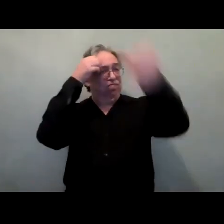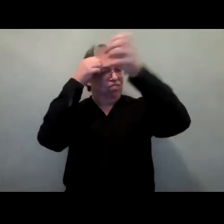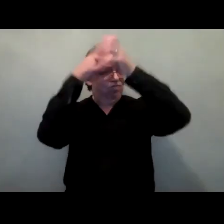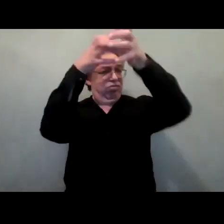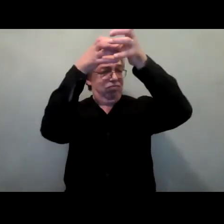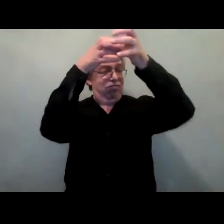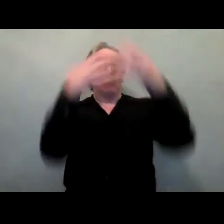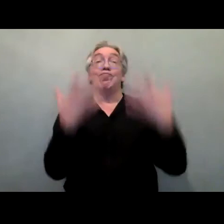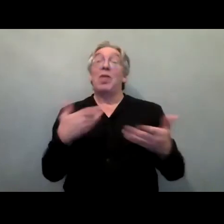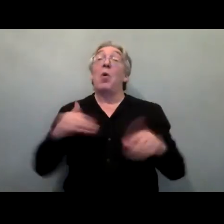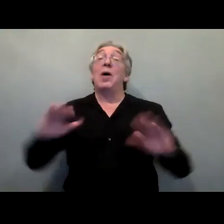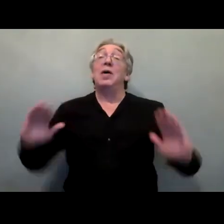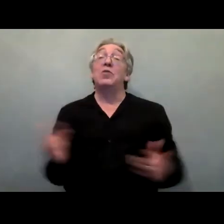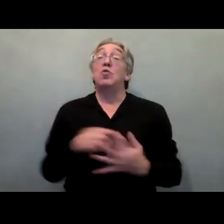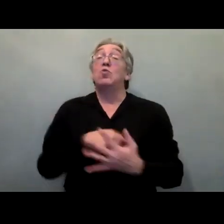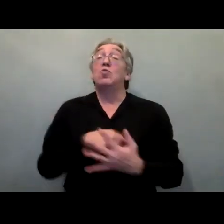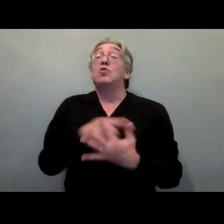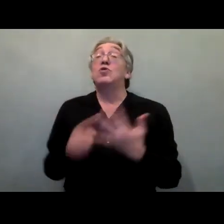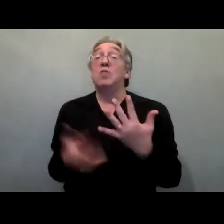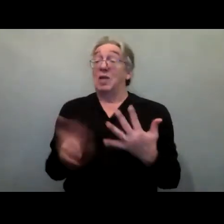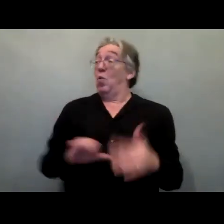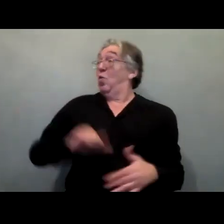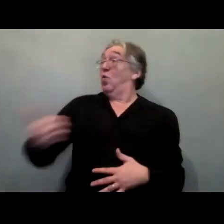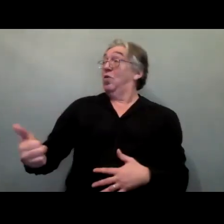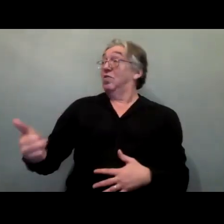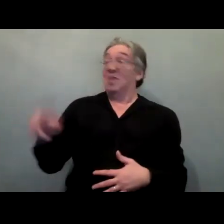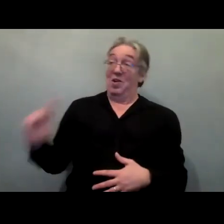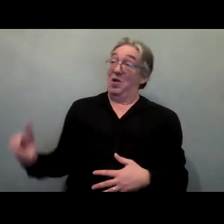introduced, over to you, please, to start us off, Jose.